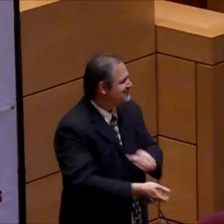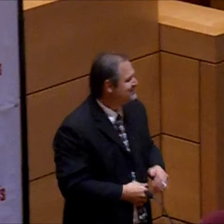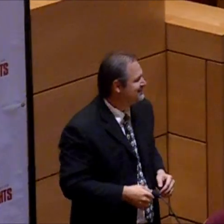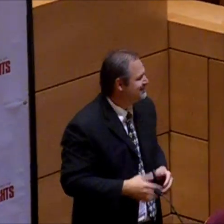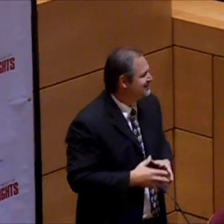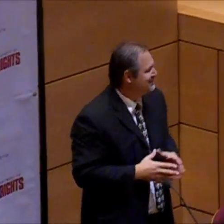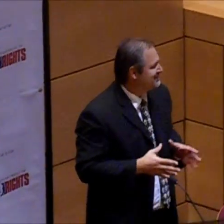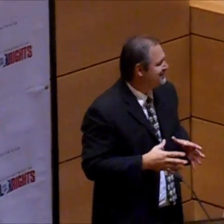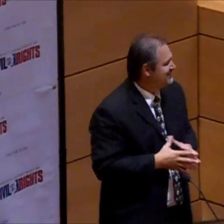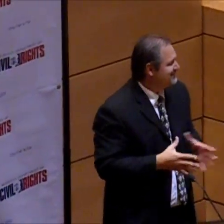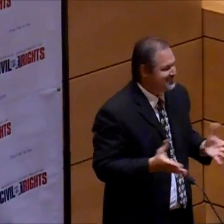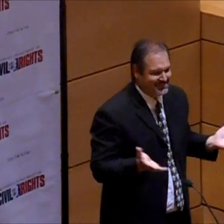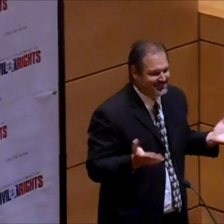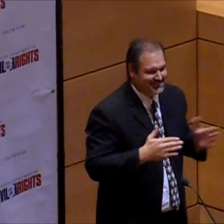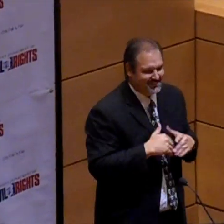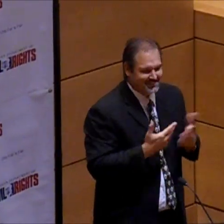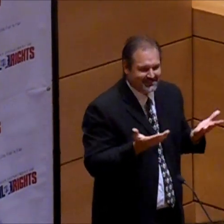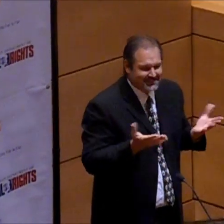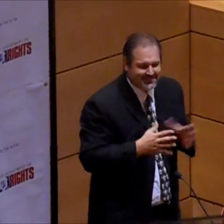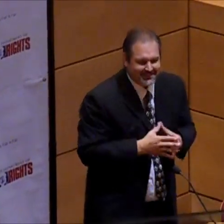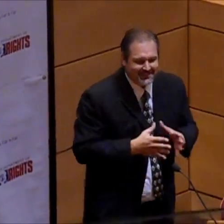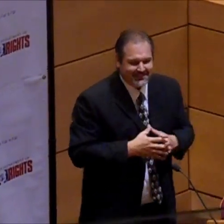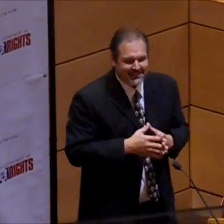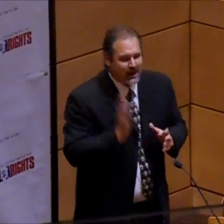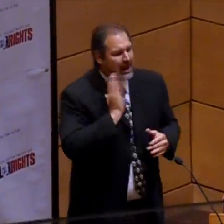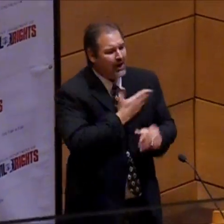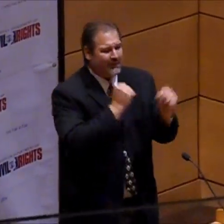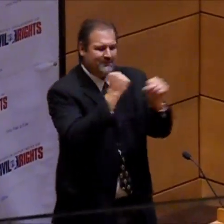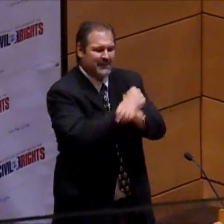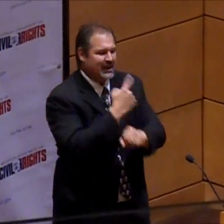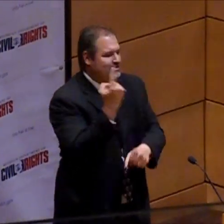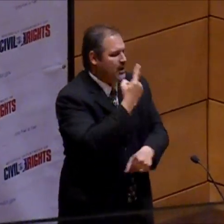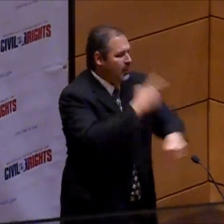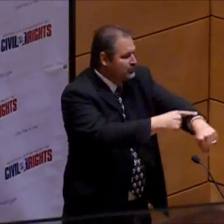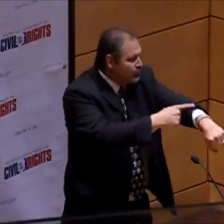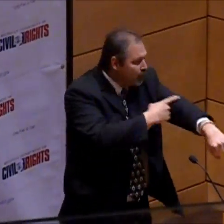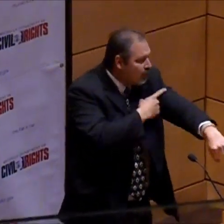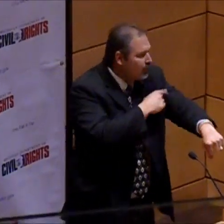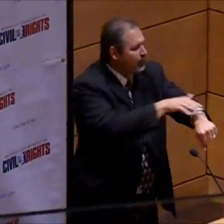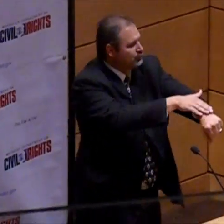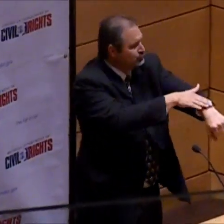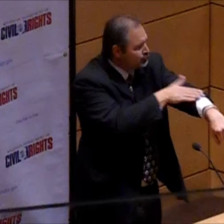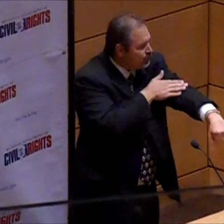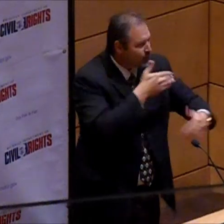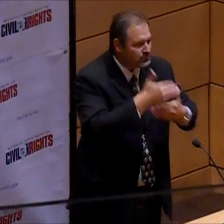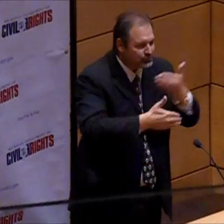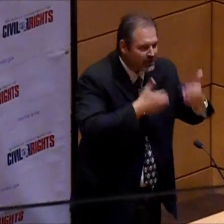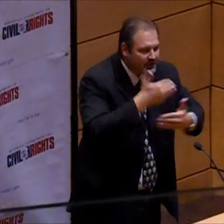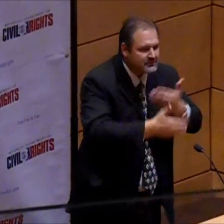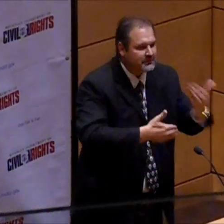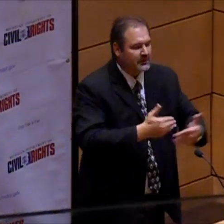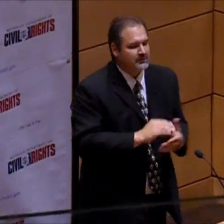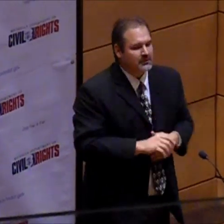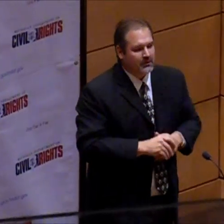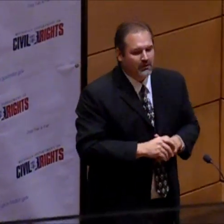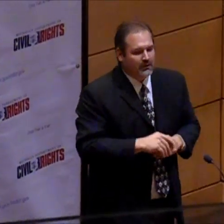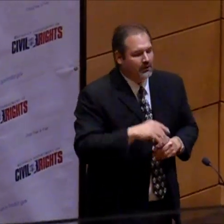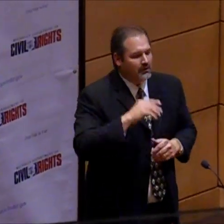But it took seven years for the rules to pass? I don't get it. Our fight is always long and it's always such a slow